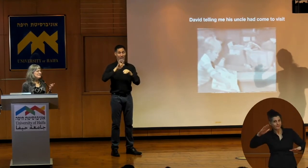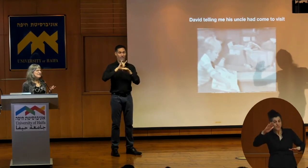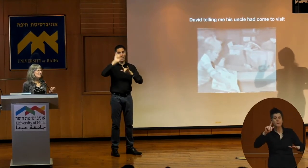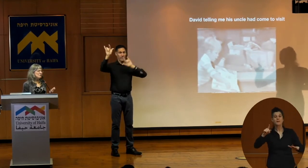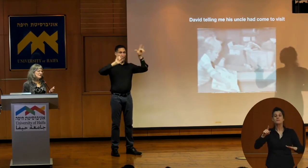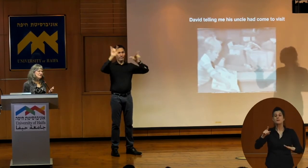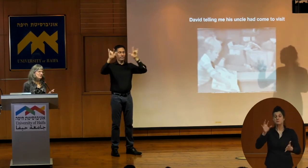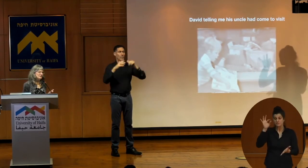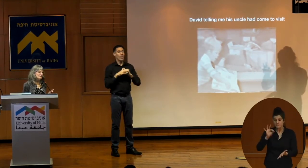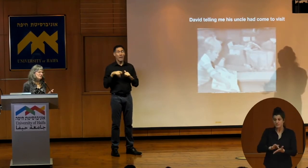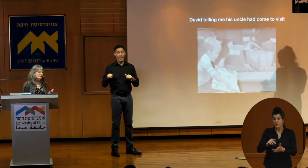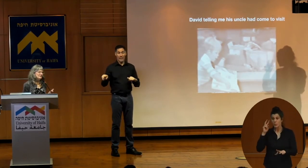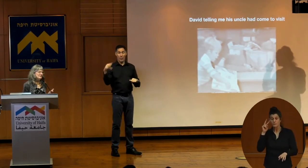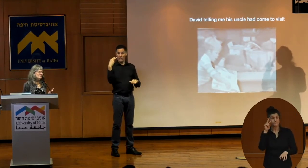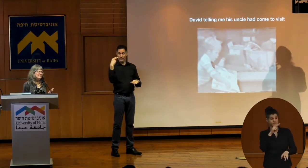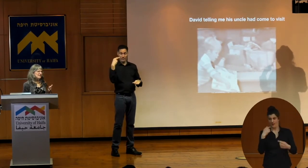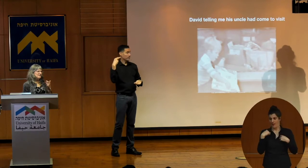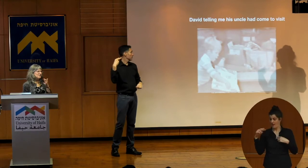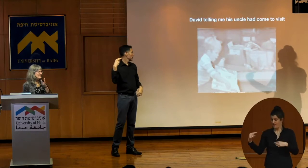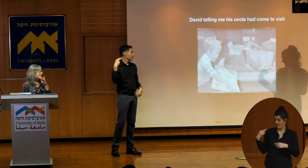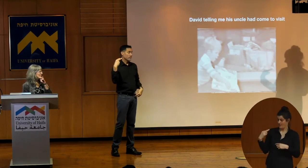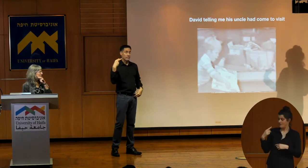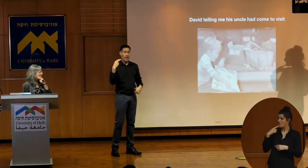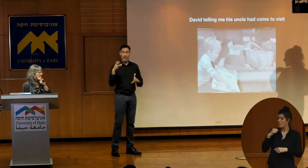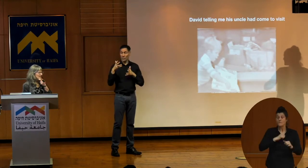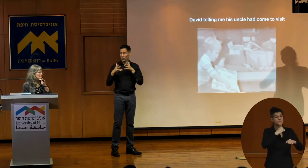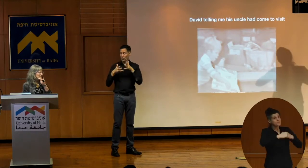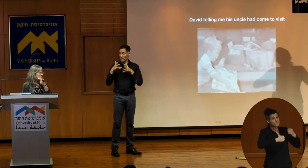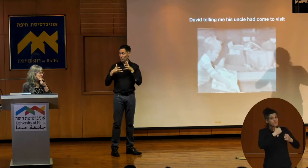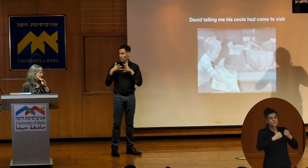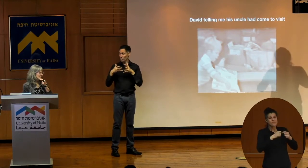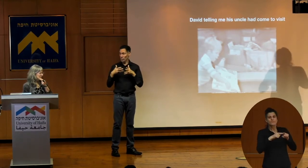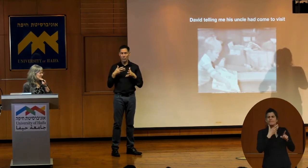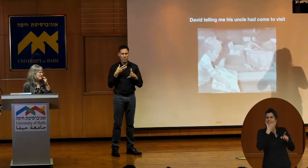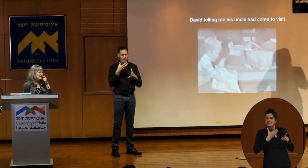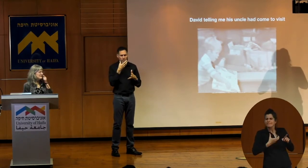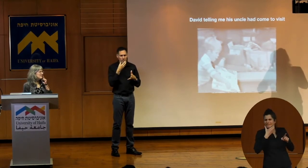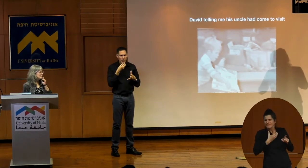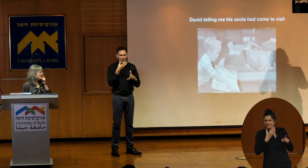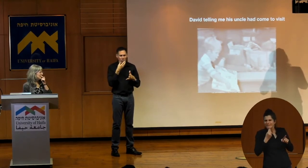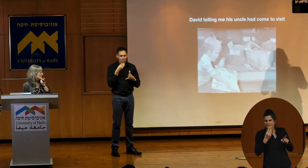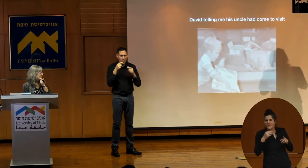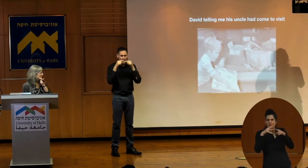at some point he turns to me, and he gestures a beard sign and a mustache sign,